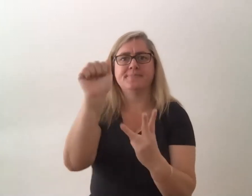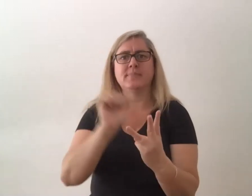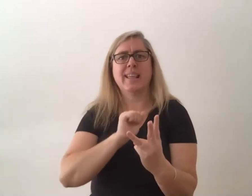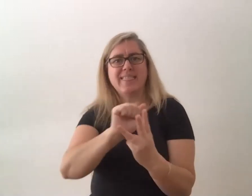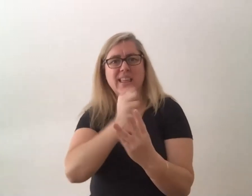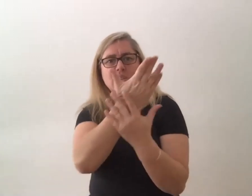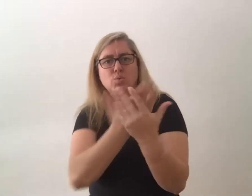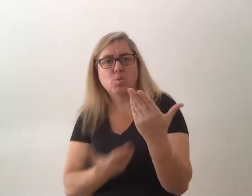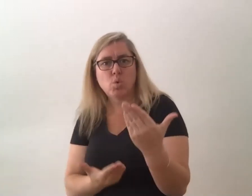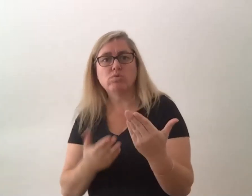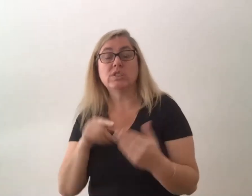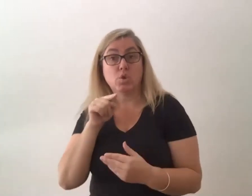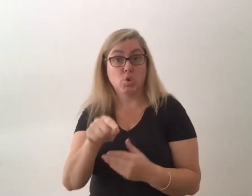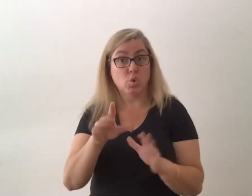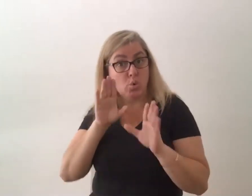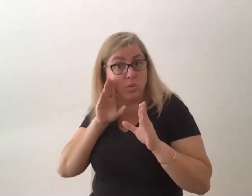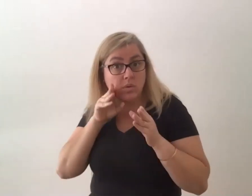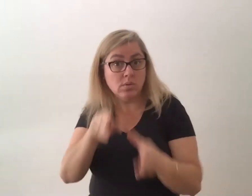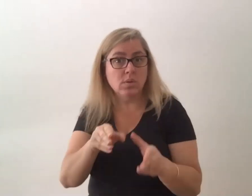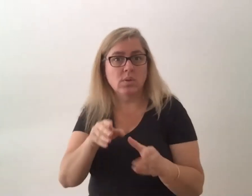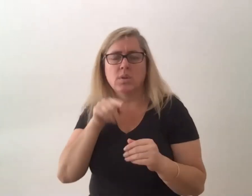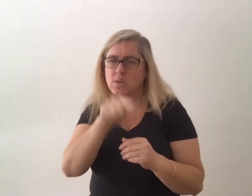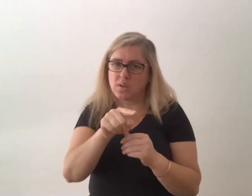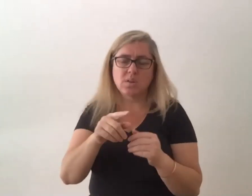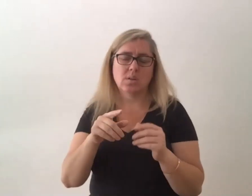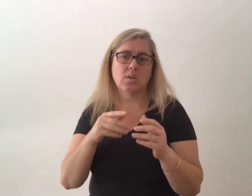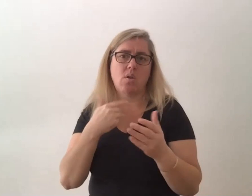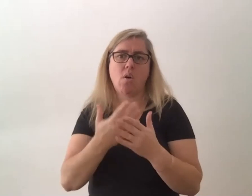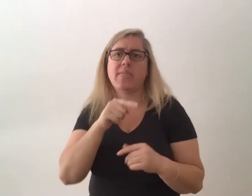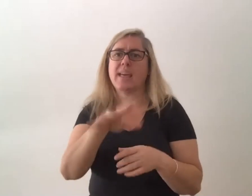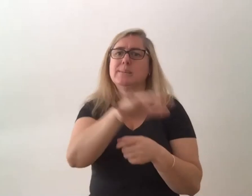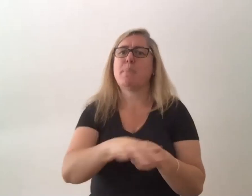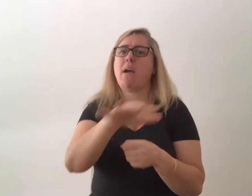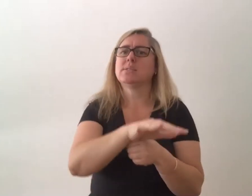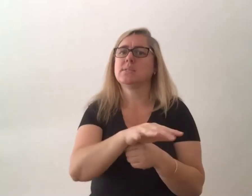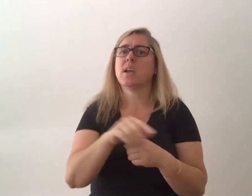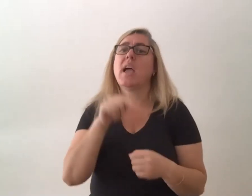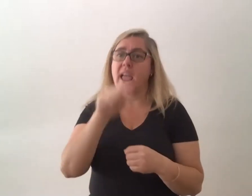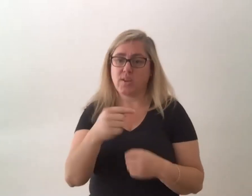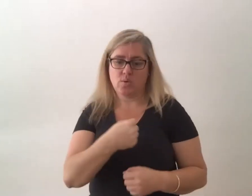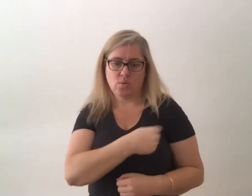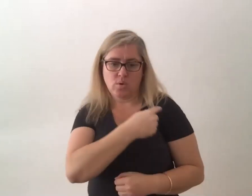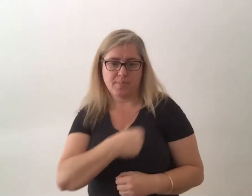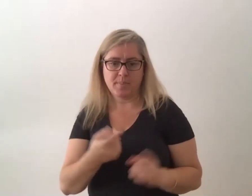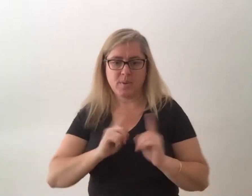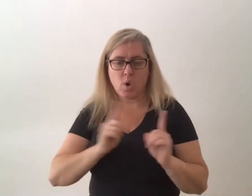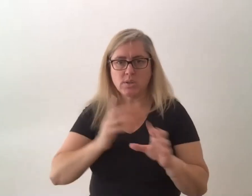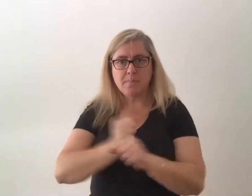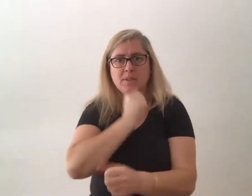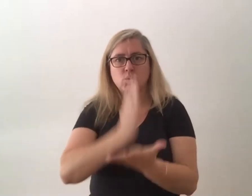that you that you held beautifully in that space and also your commitment to making that space um accessible